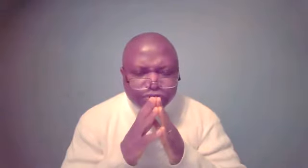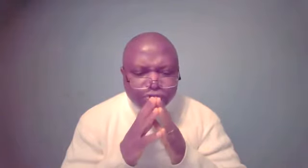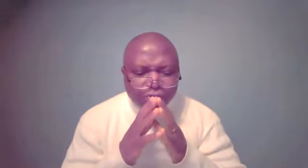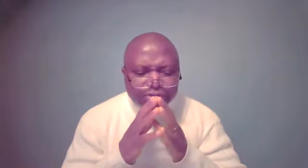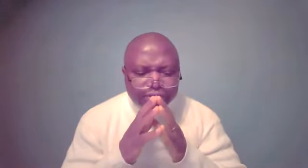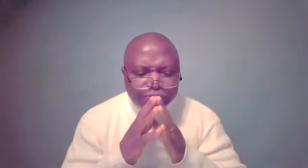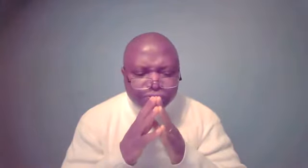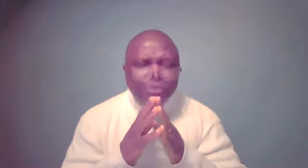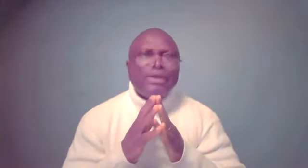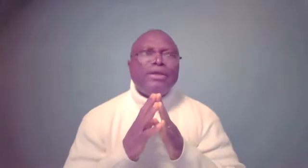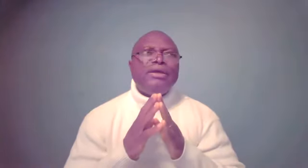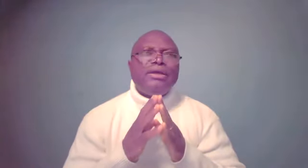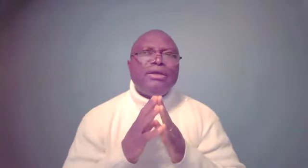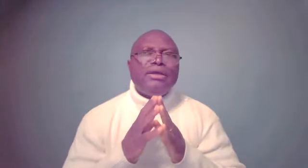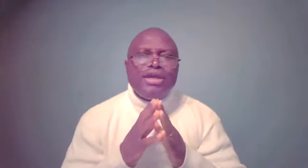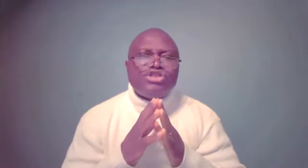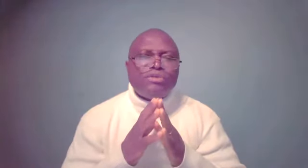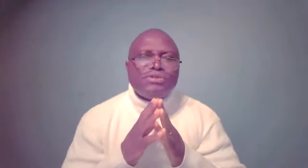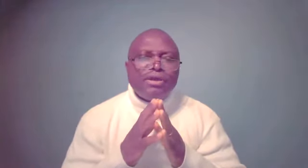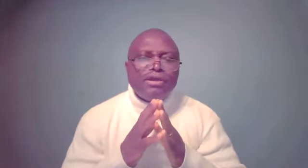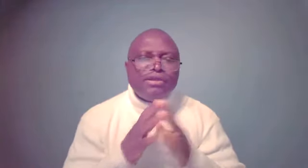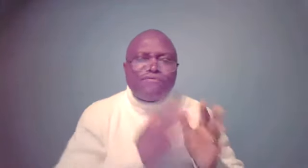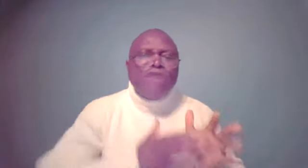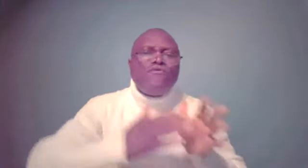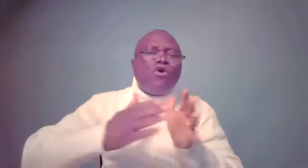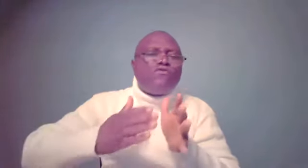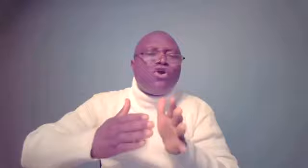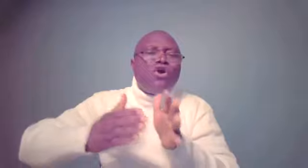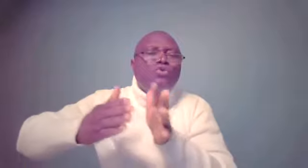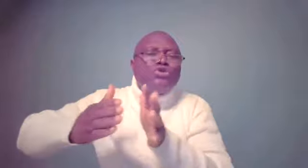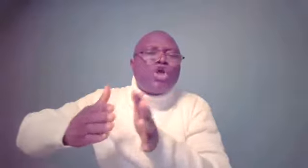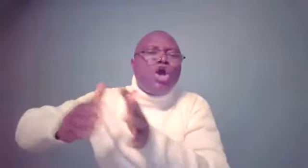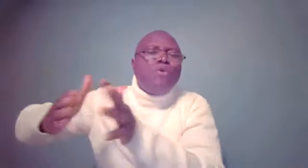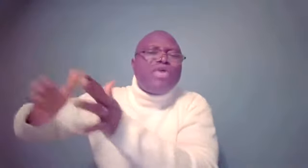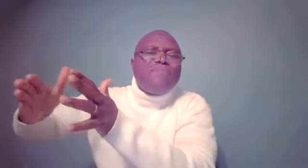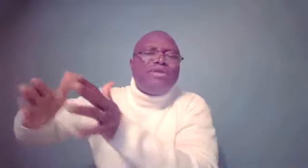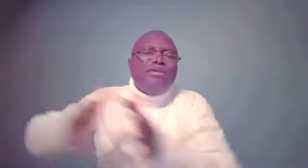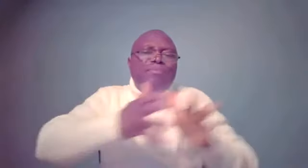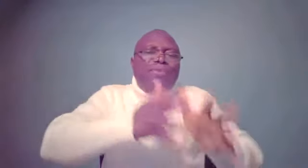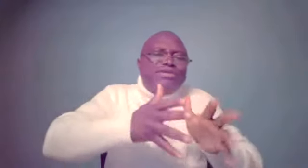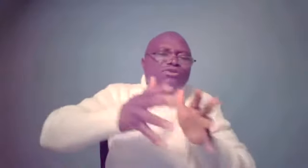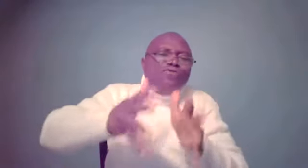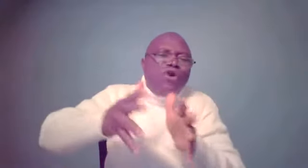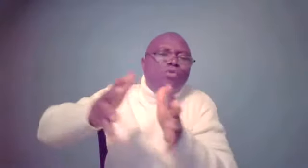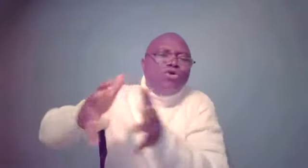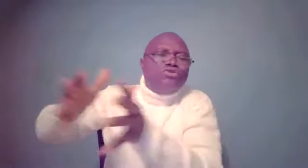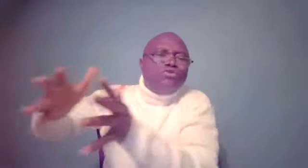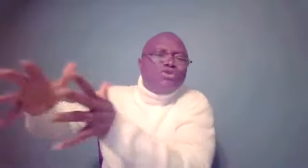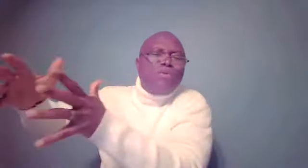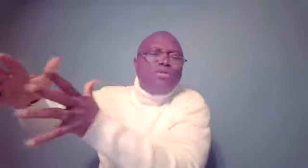sold into Egypt. The favor of God was going with him. The presence of God was going with him